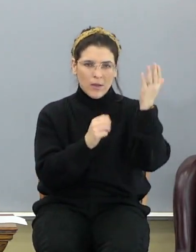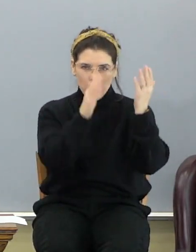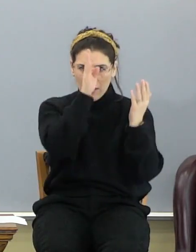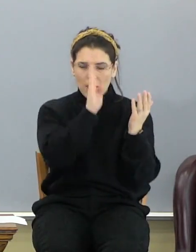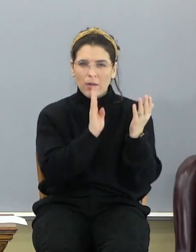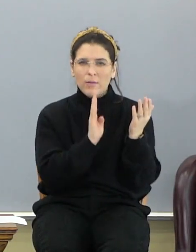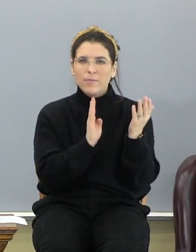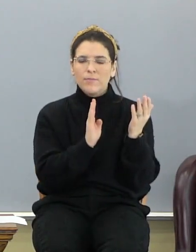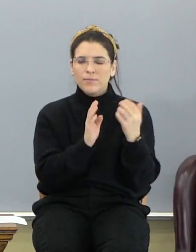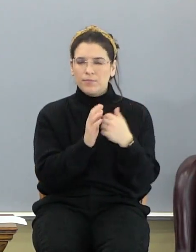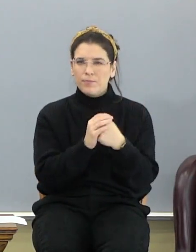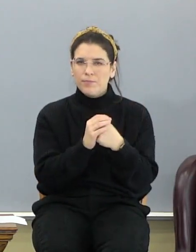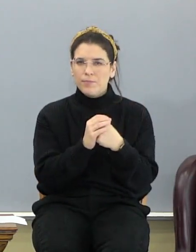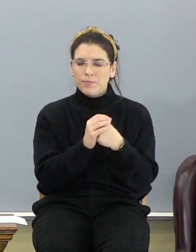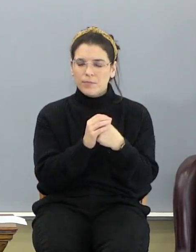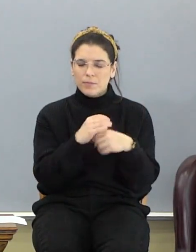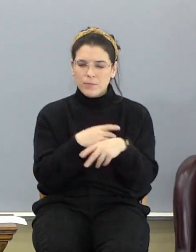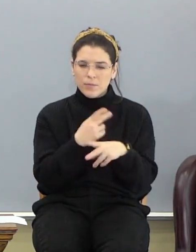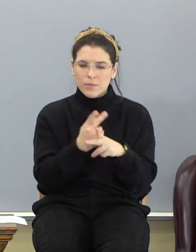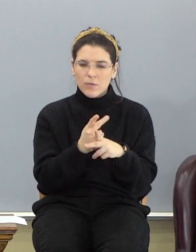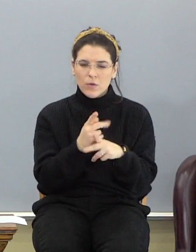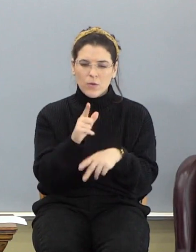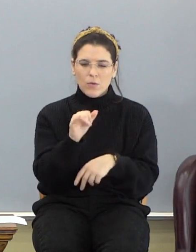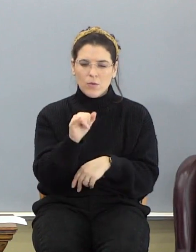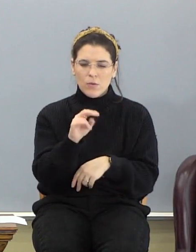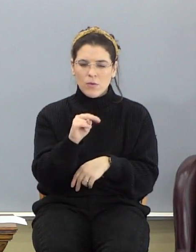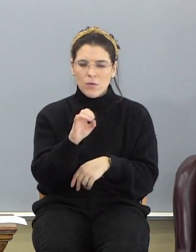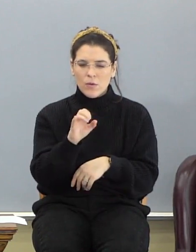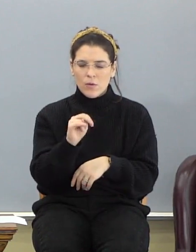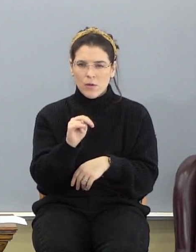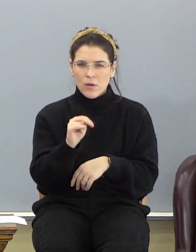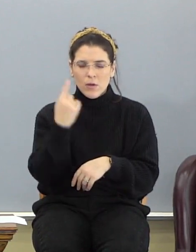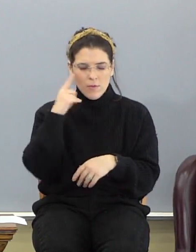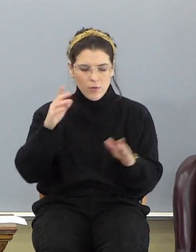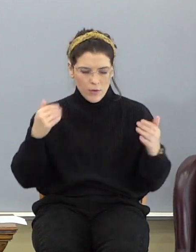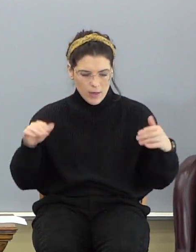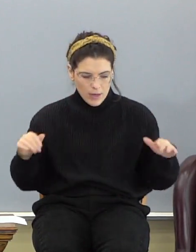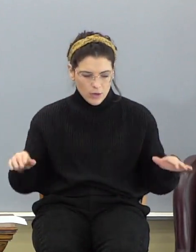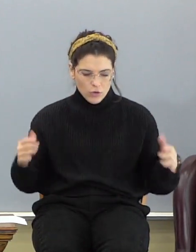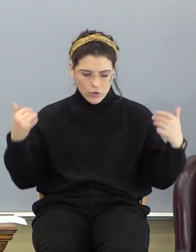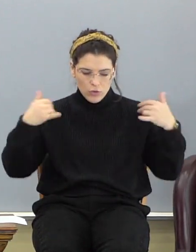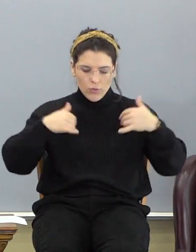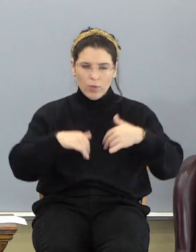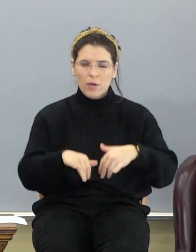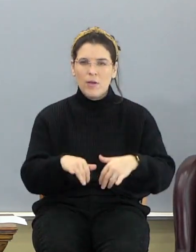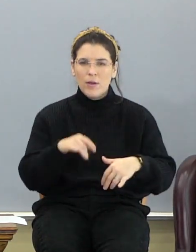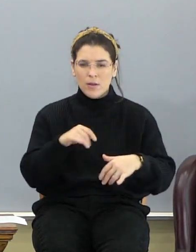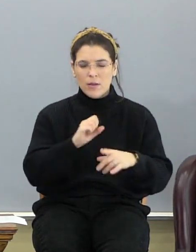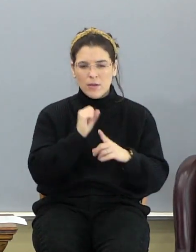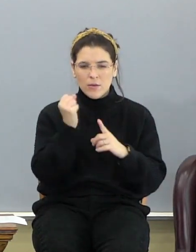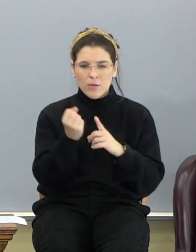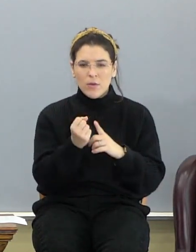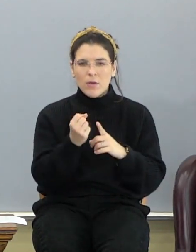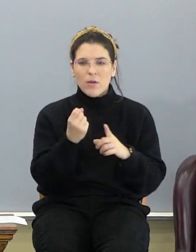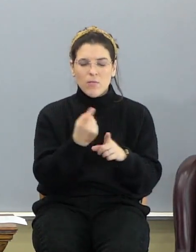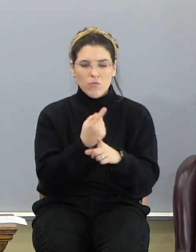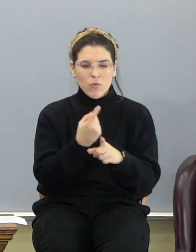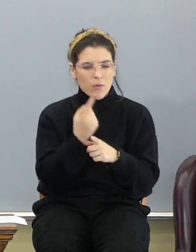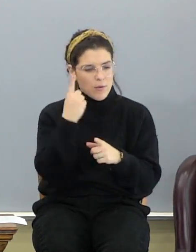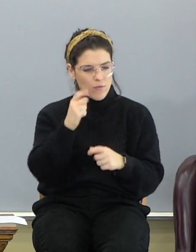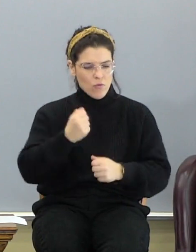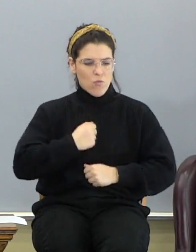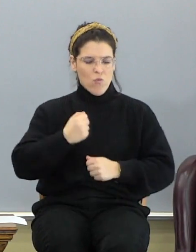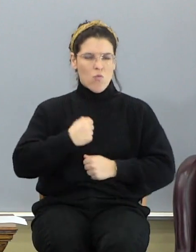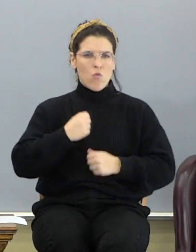to produce some linen for the angels to wear. In this case, appropriate for warriors.